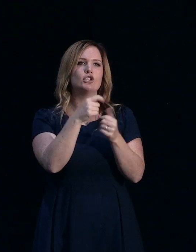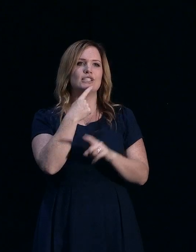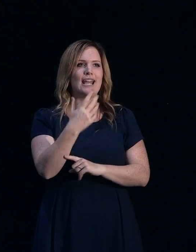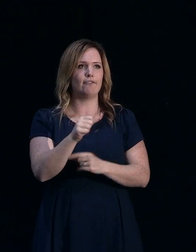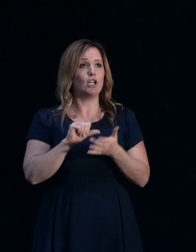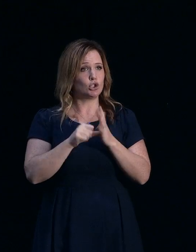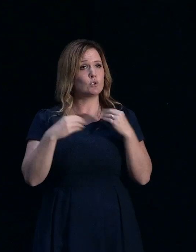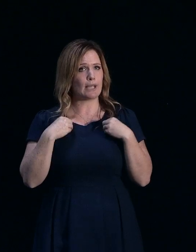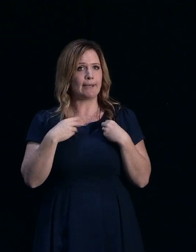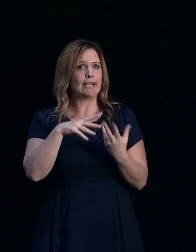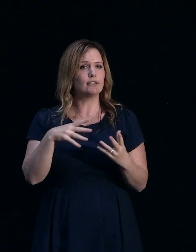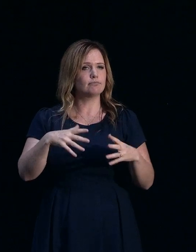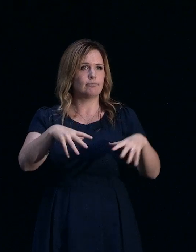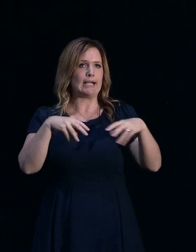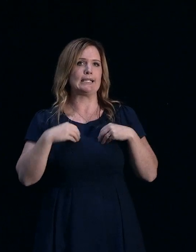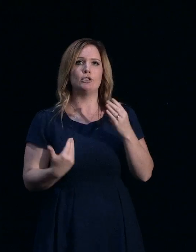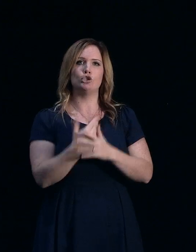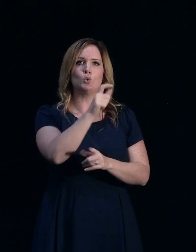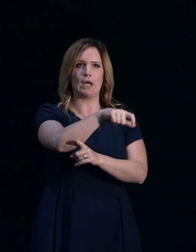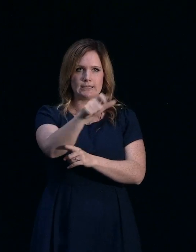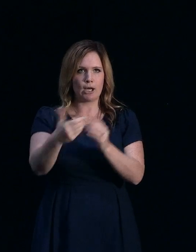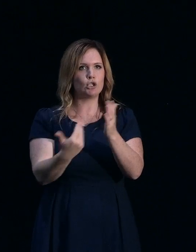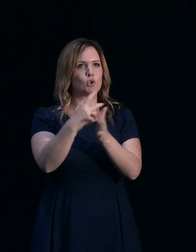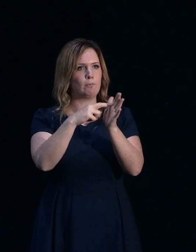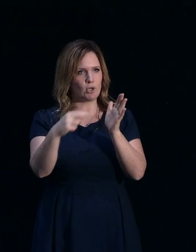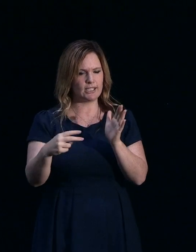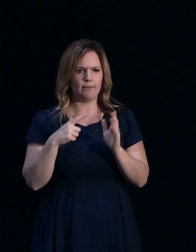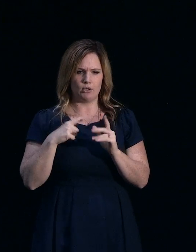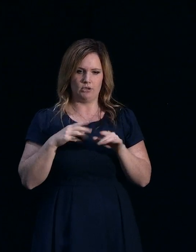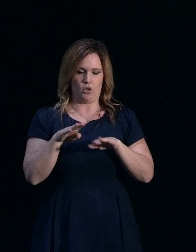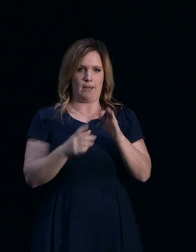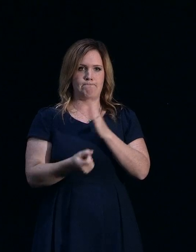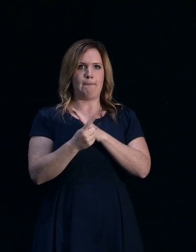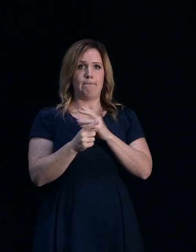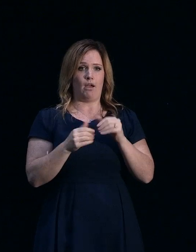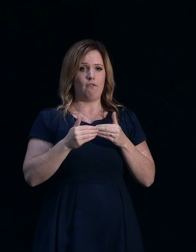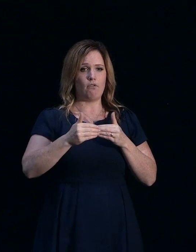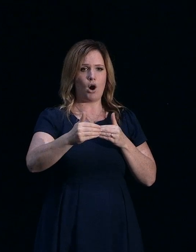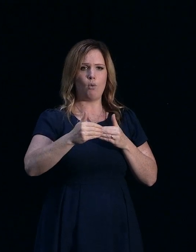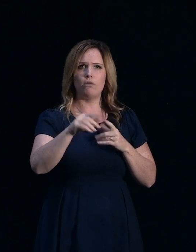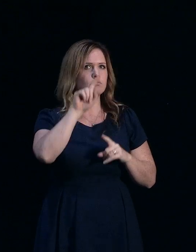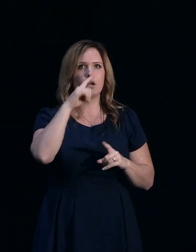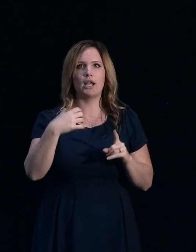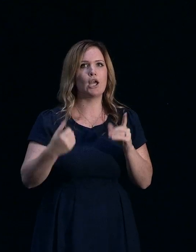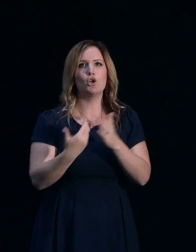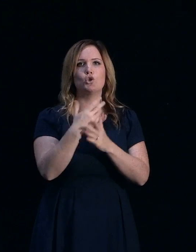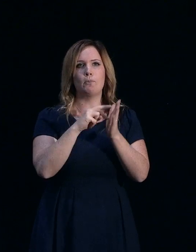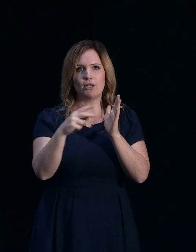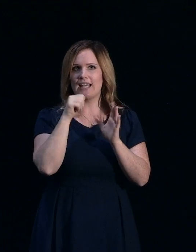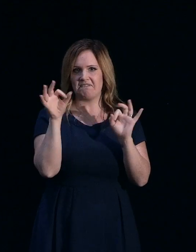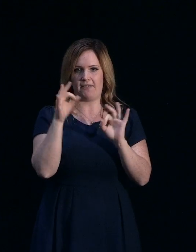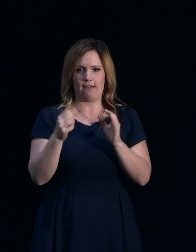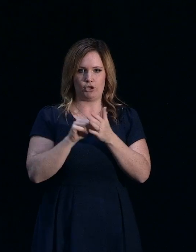new policies now. So, after the earthquakes for quite some time, you couldn't get a new policy if you didn't have an existing one.